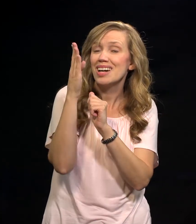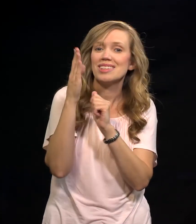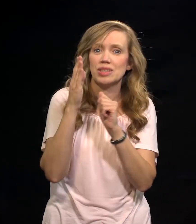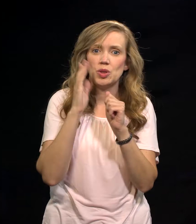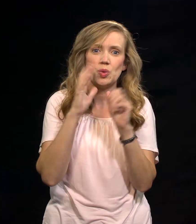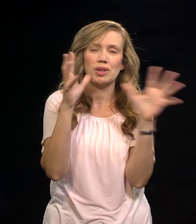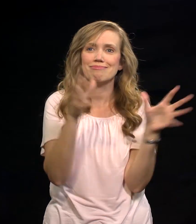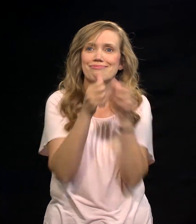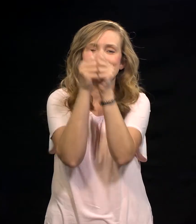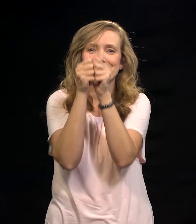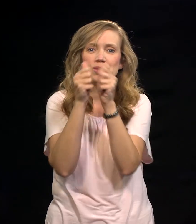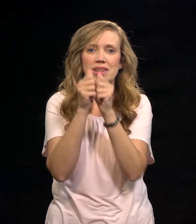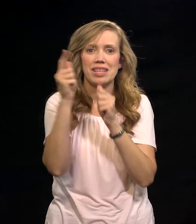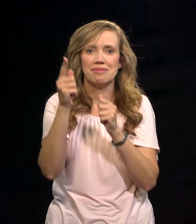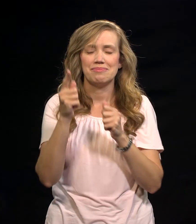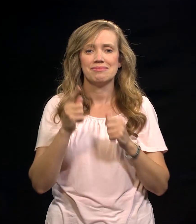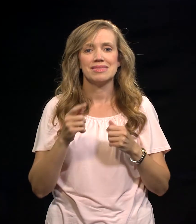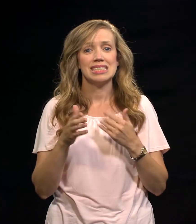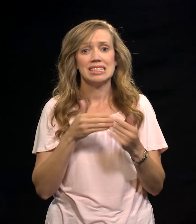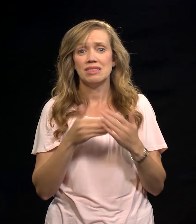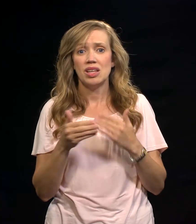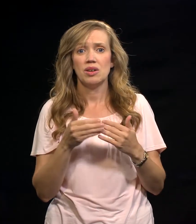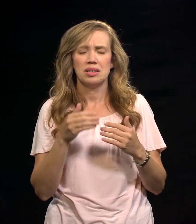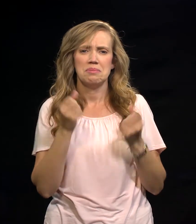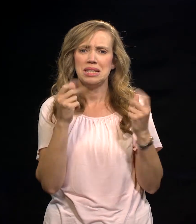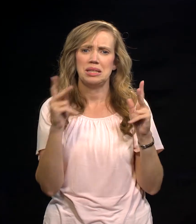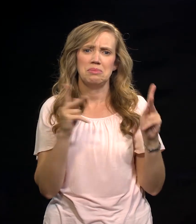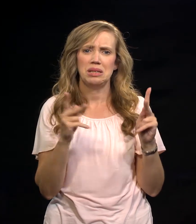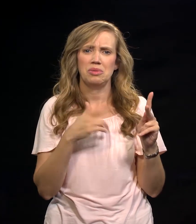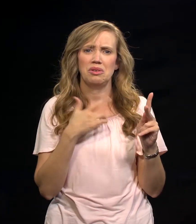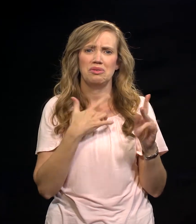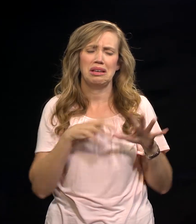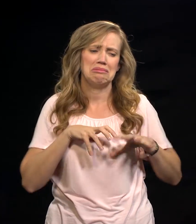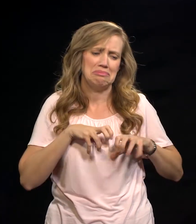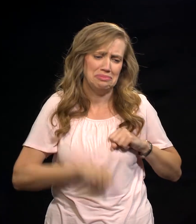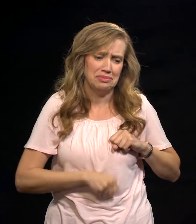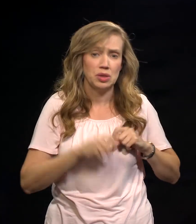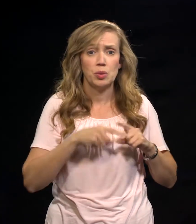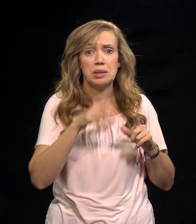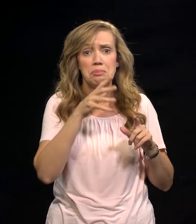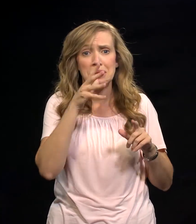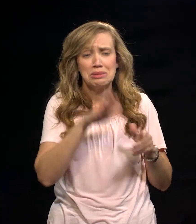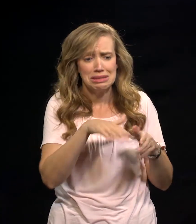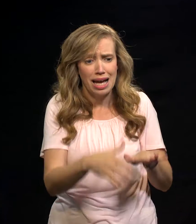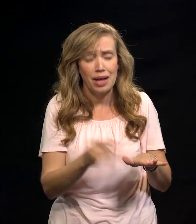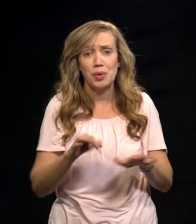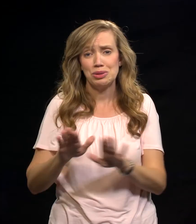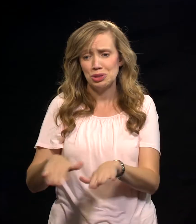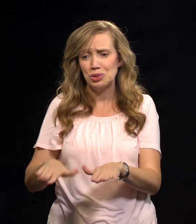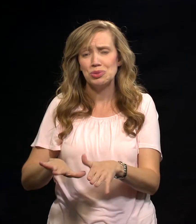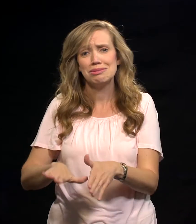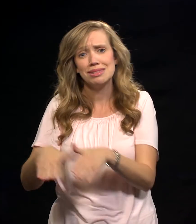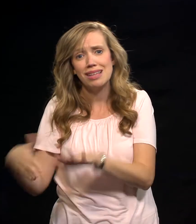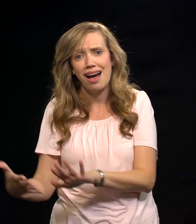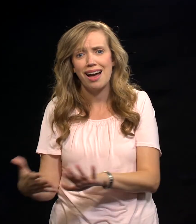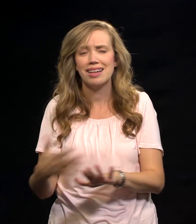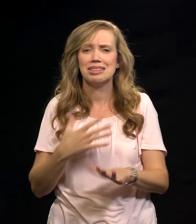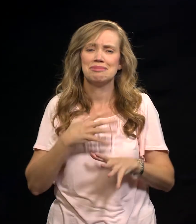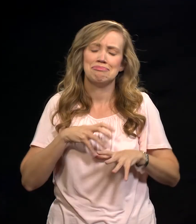people farewell loved ones, families are torn apart, parents are buried, and sometimes it's parents burying children. Immensely sad.